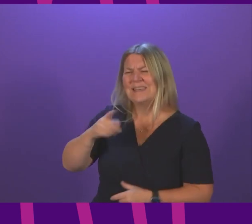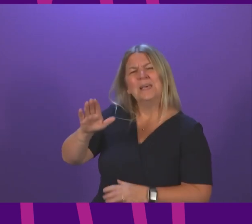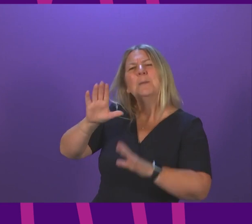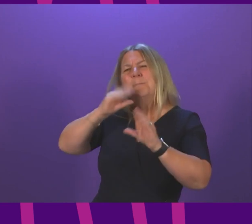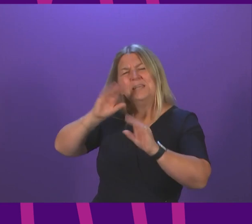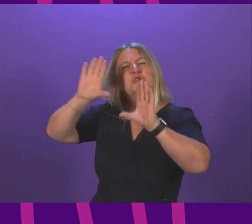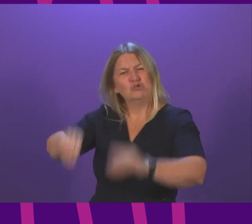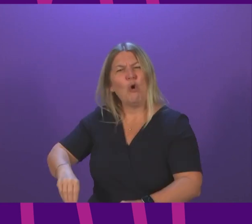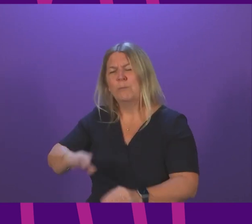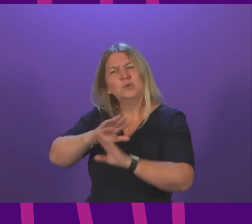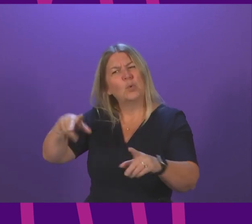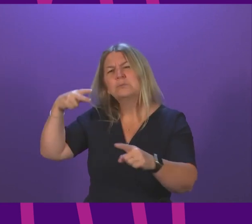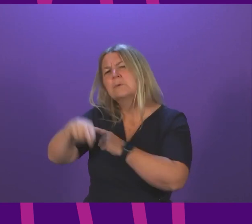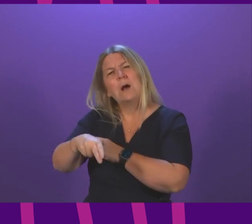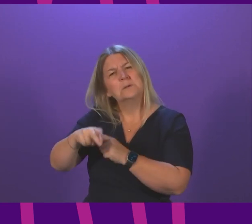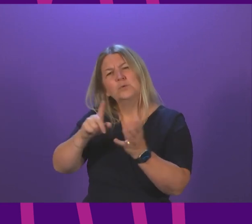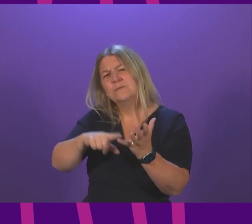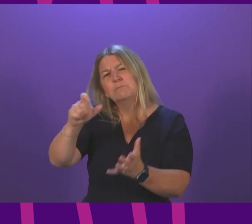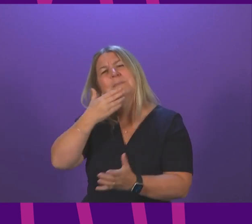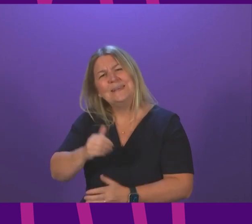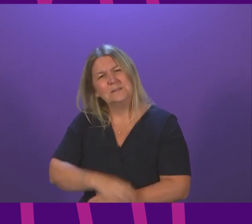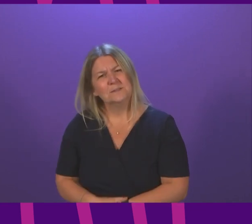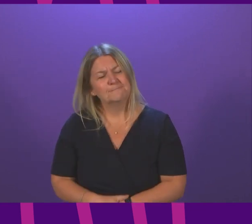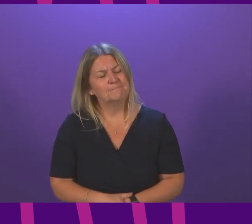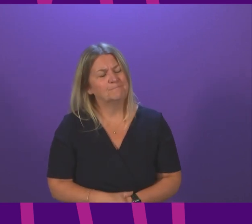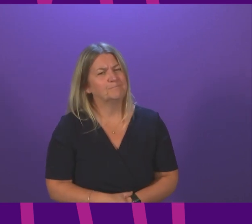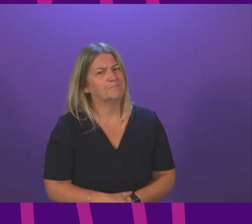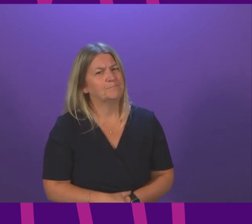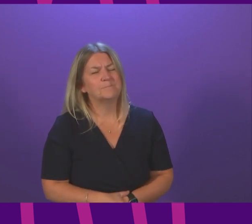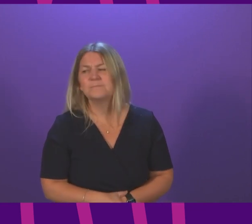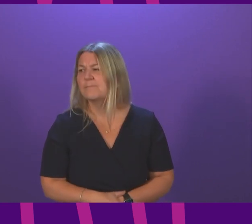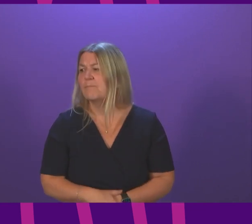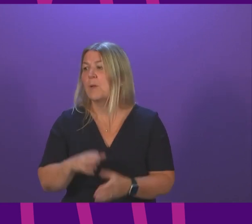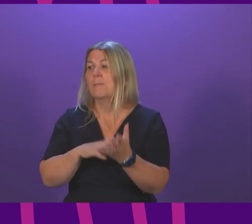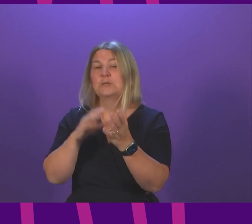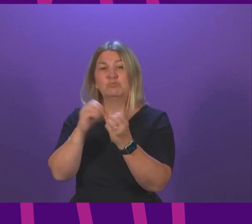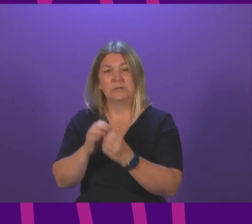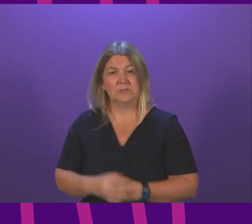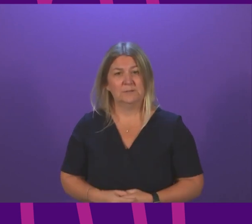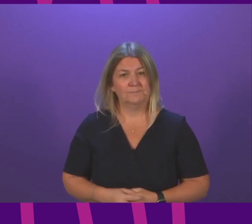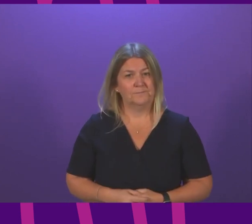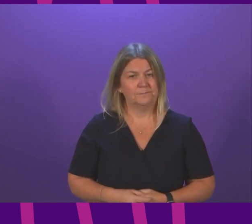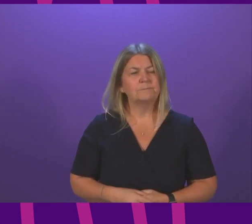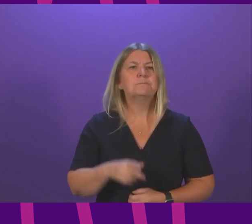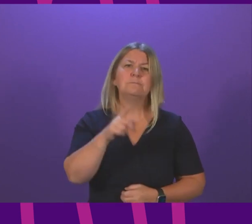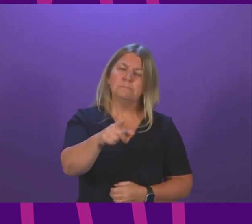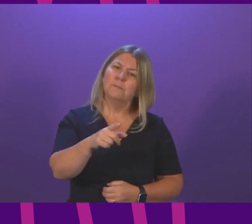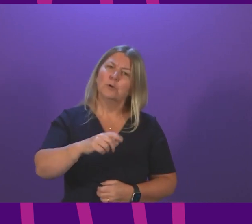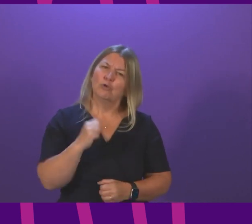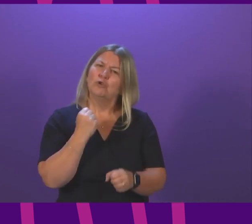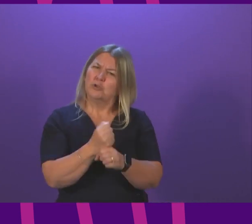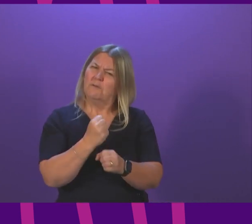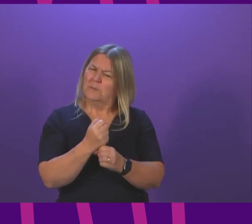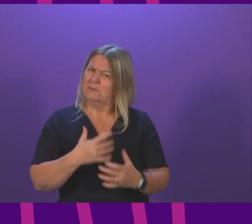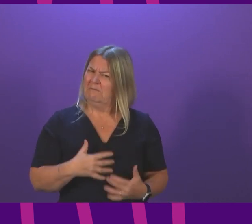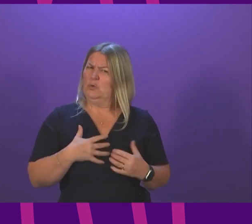question number five Miles Briggs thank you to ask the first minister what the Scottish government response